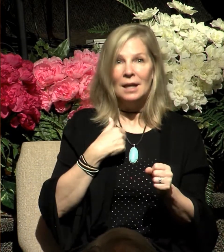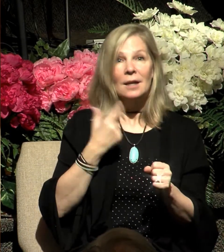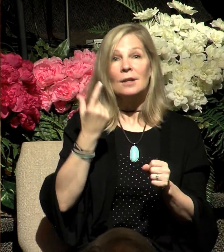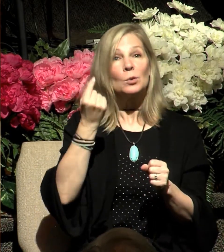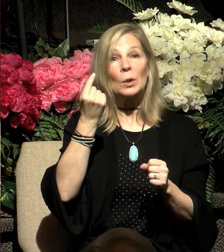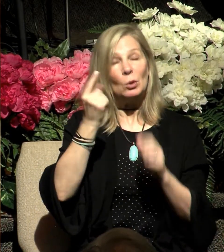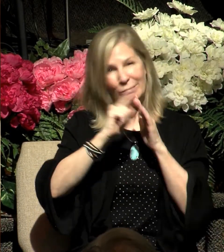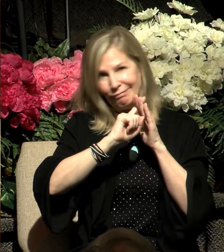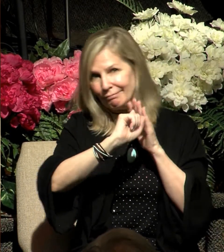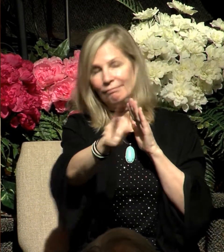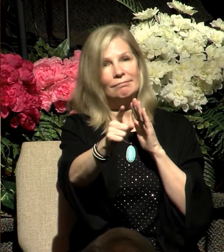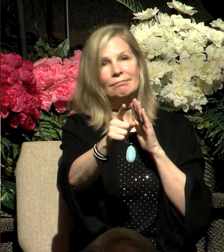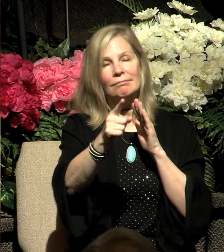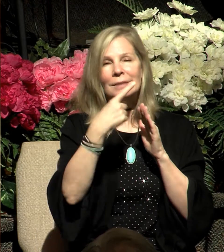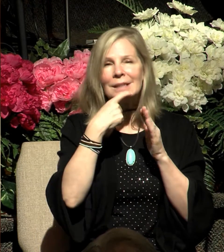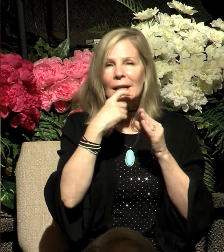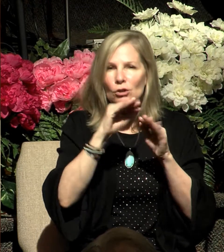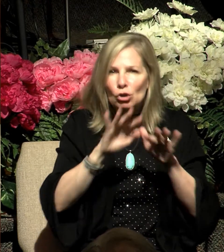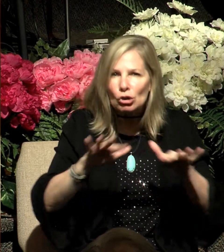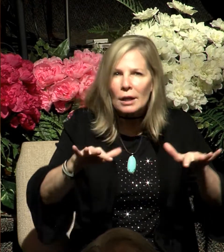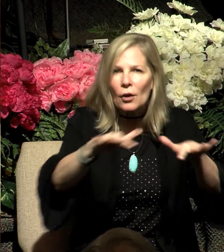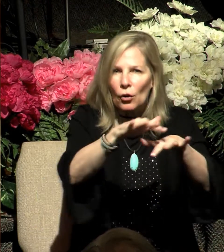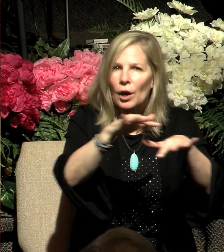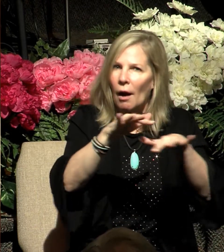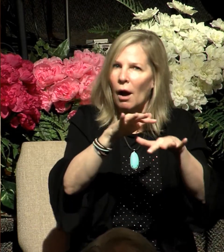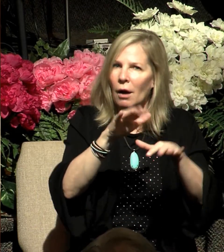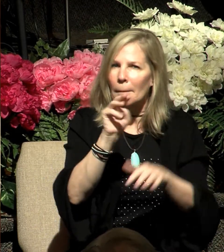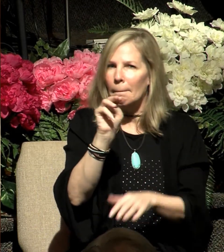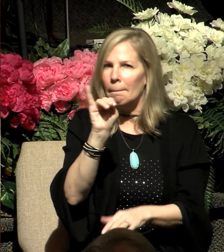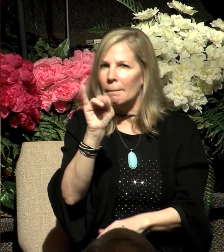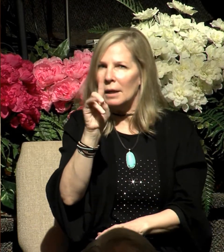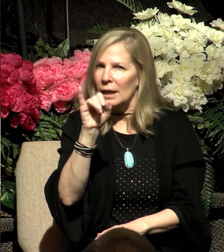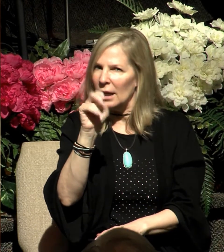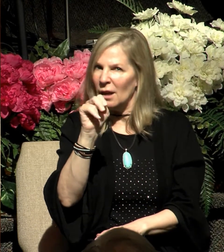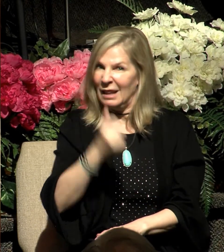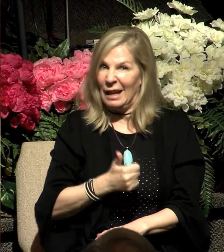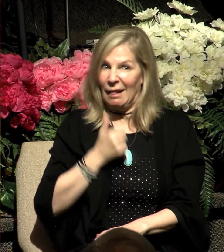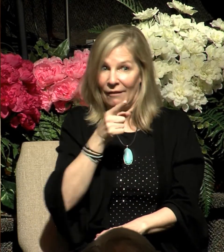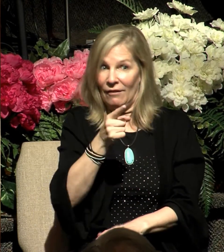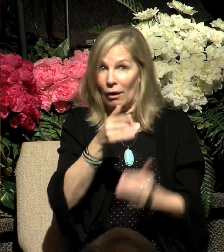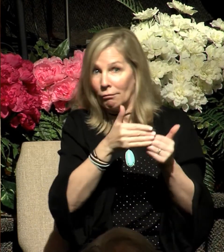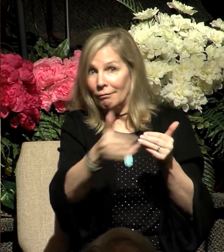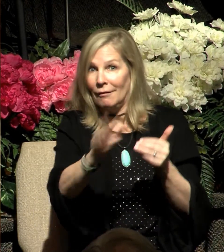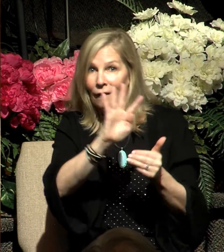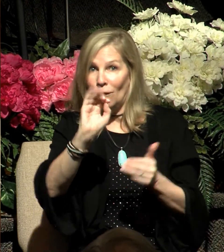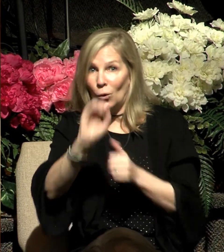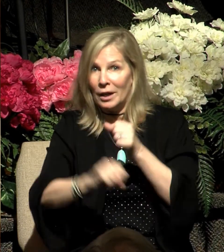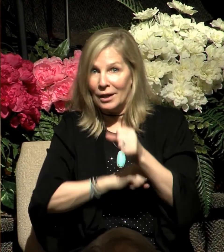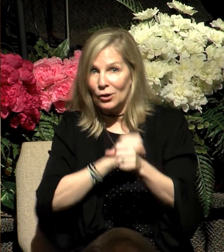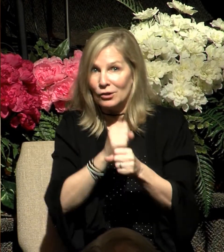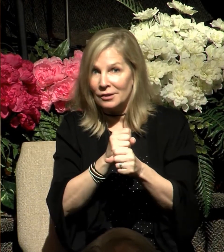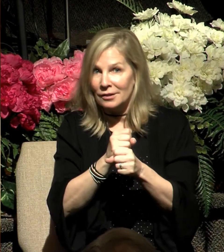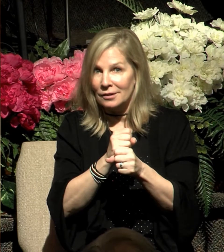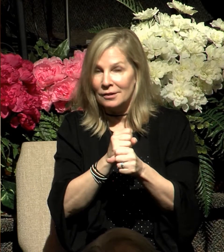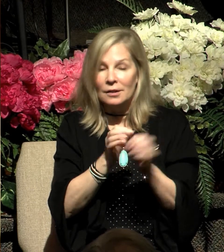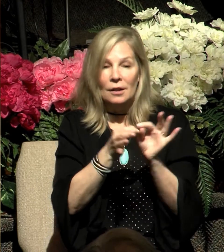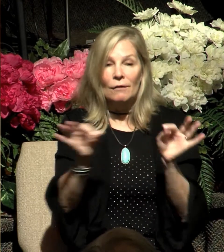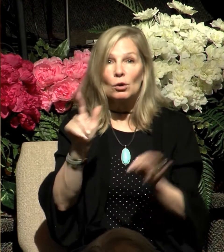area of Midian where he lived for the next 40 years. Verse 29 says this, at this